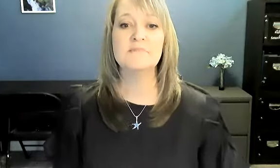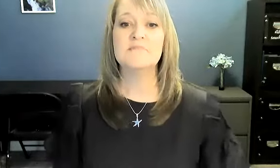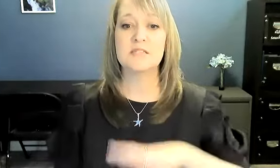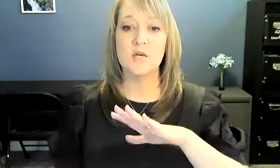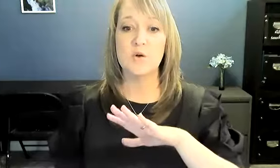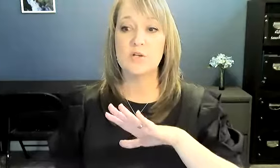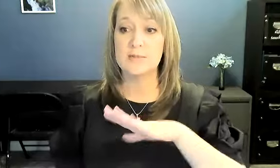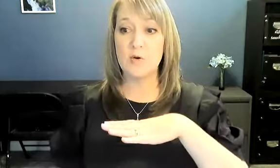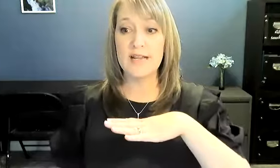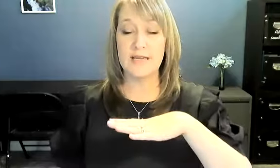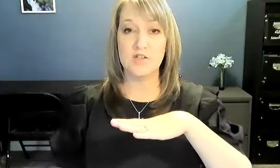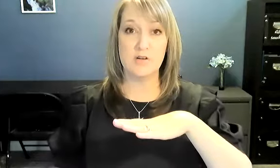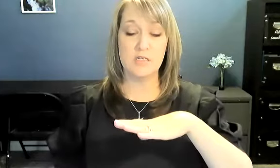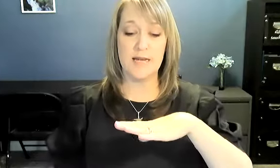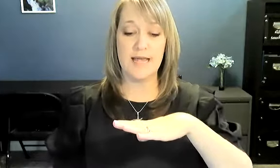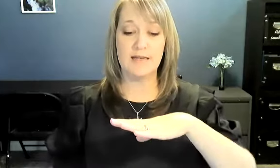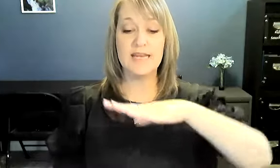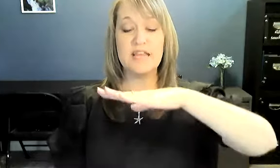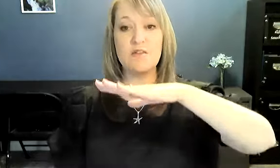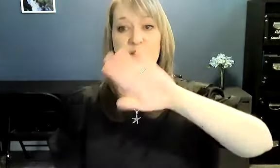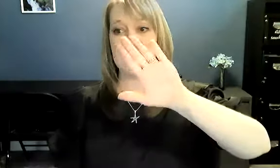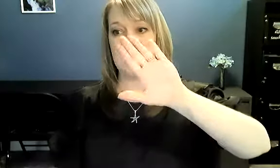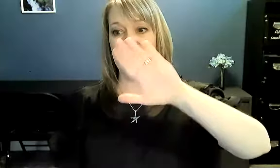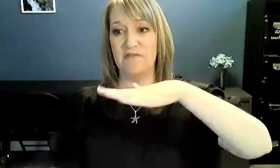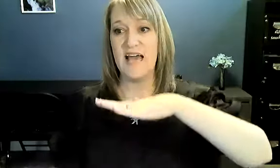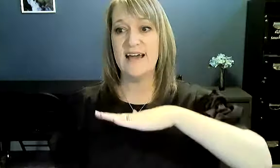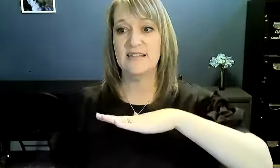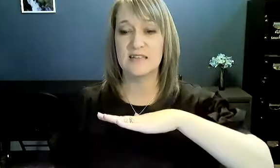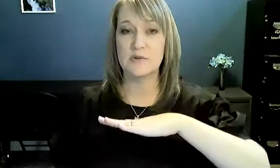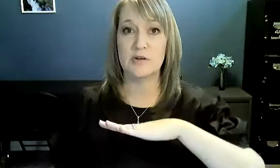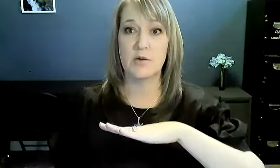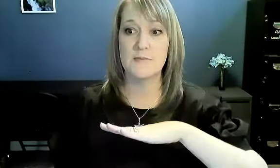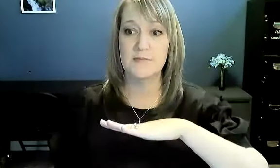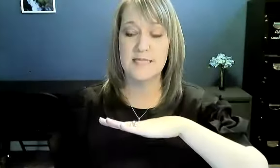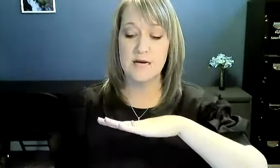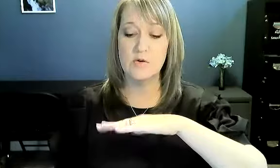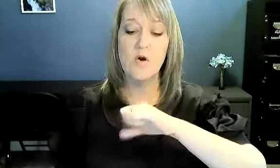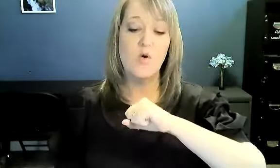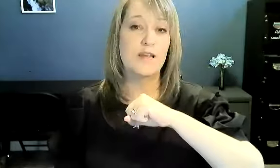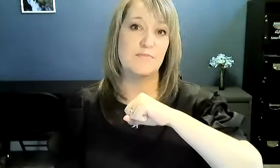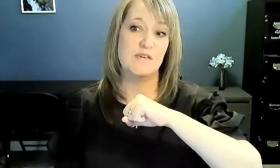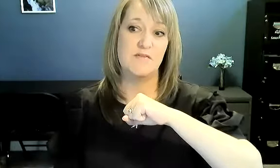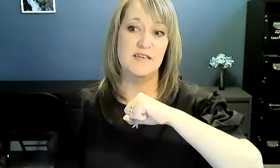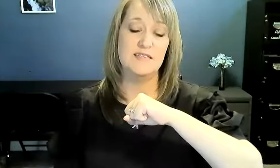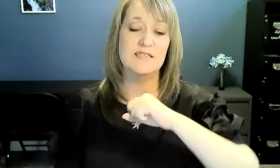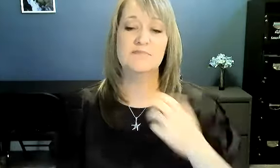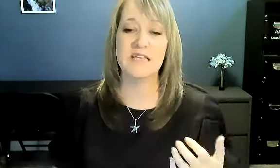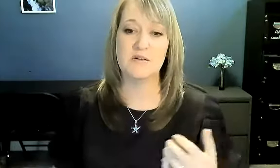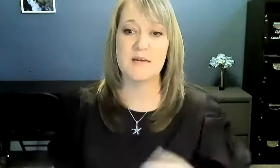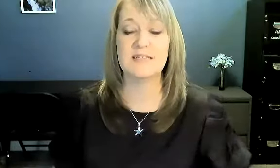So your supporting hand, your non-dominant hand, can either be just kind of flat like this with your palm down, or it can be a fist. Either way is